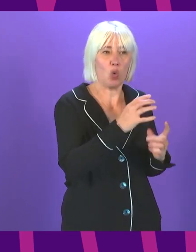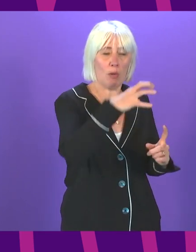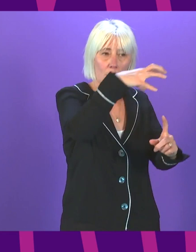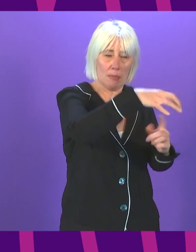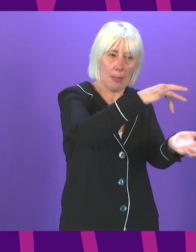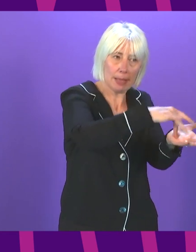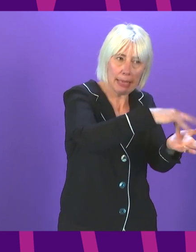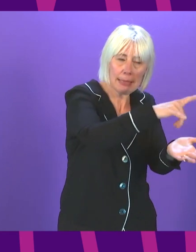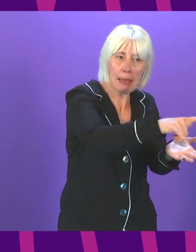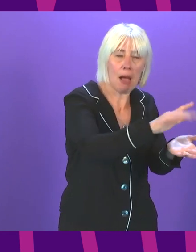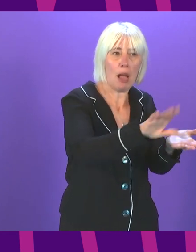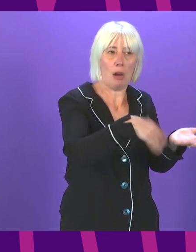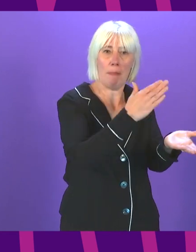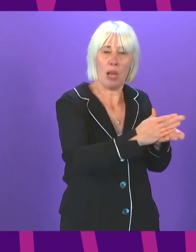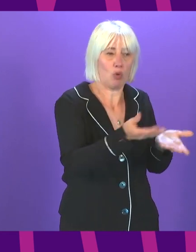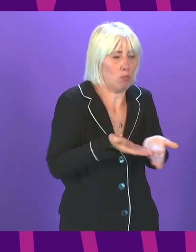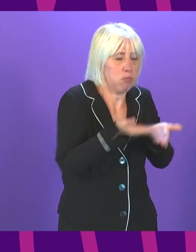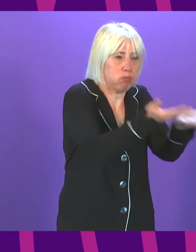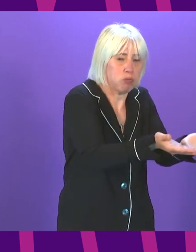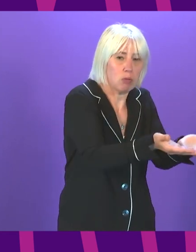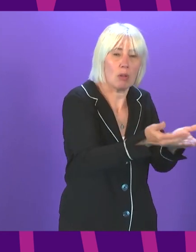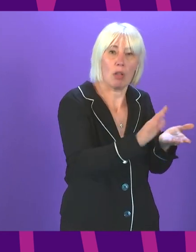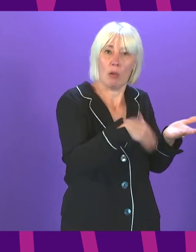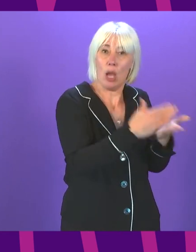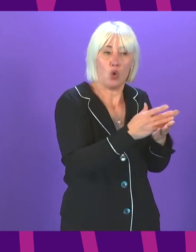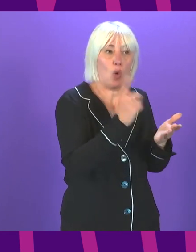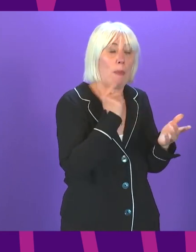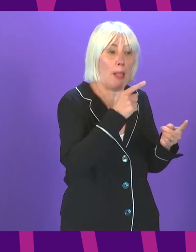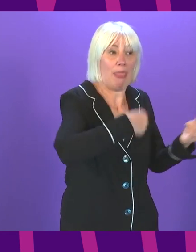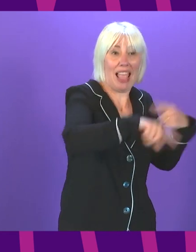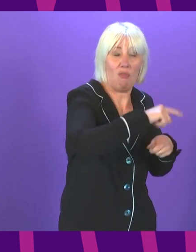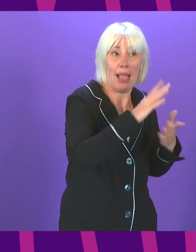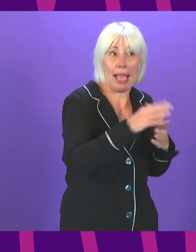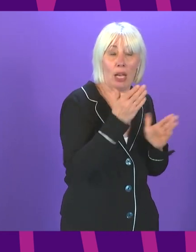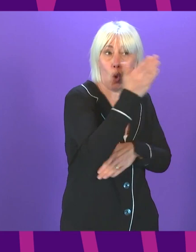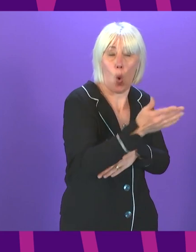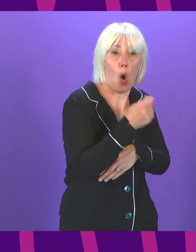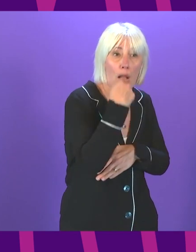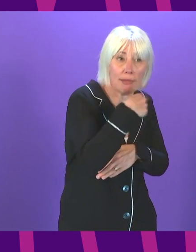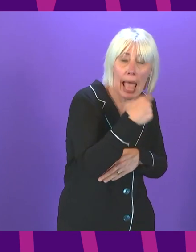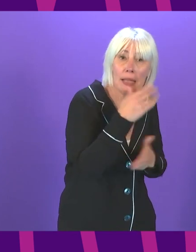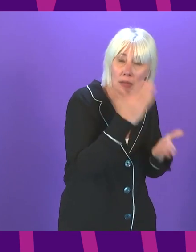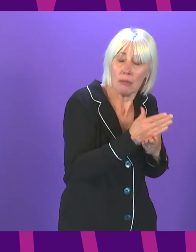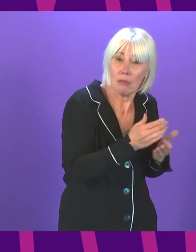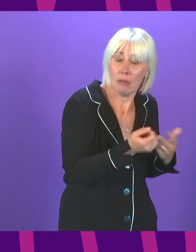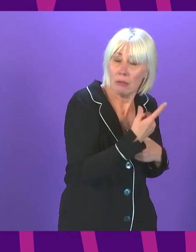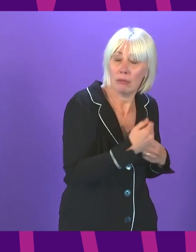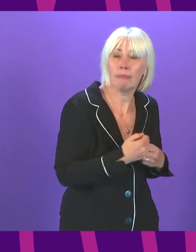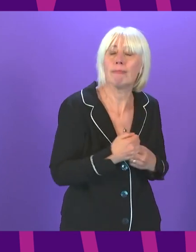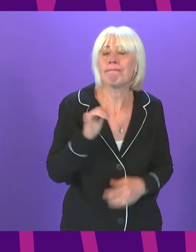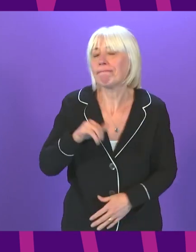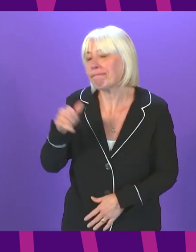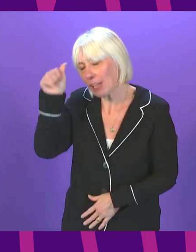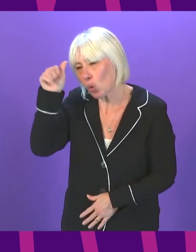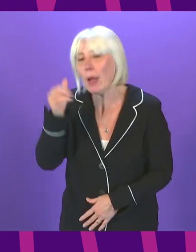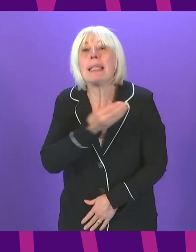will actually be replenished to actually help the people of Greenock and Inverclide? First Minister. I alluded to this earlier on. I am aware